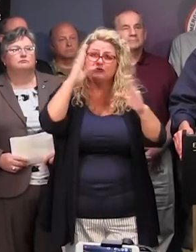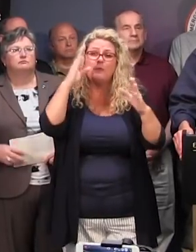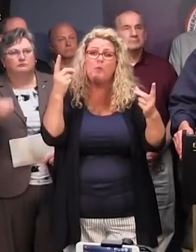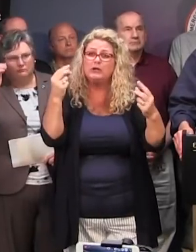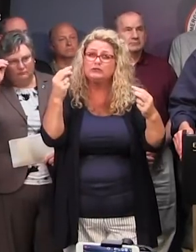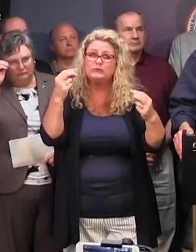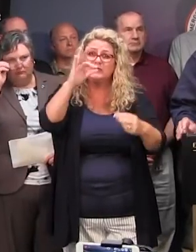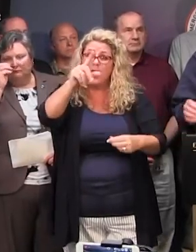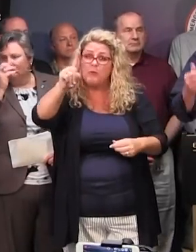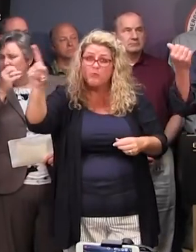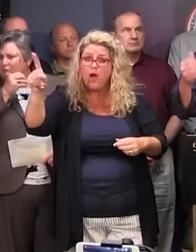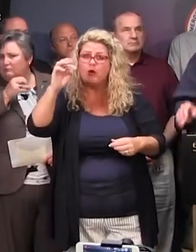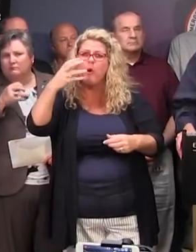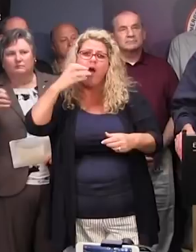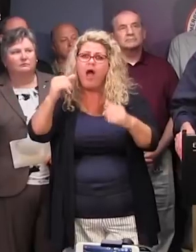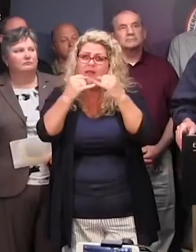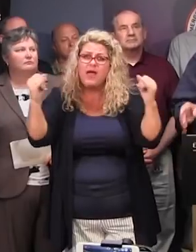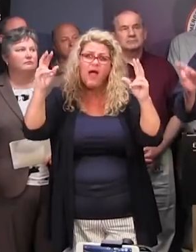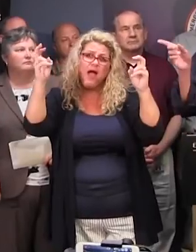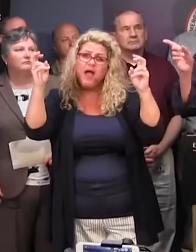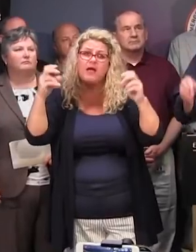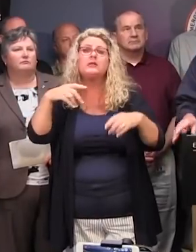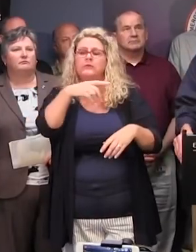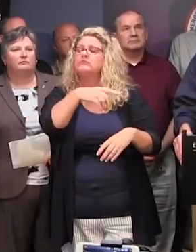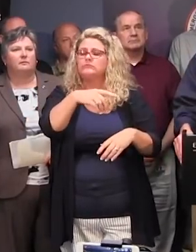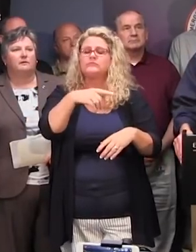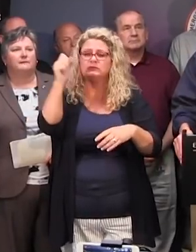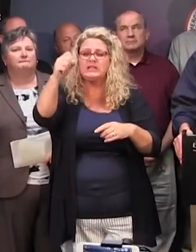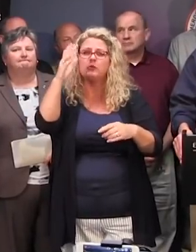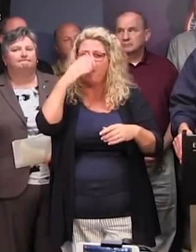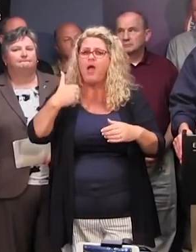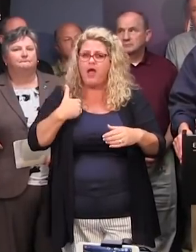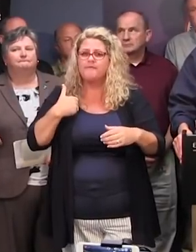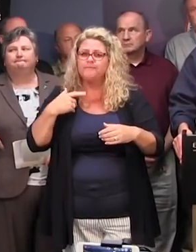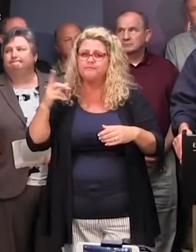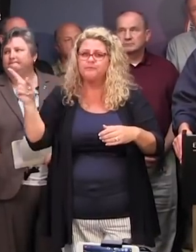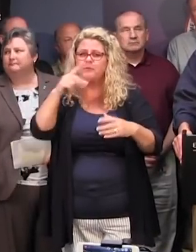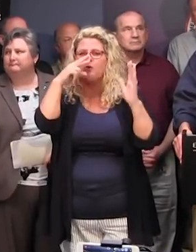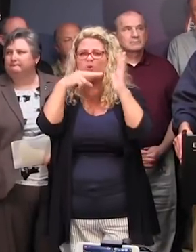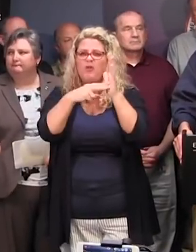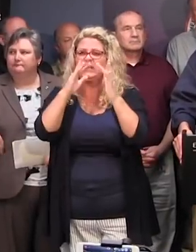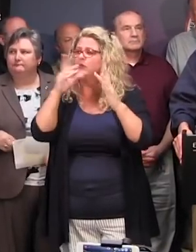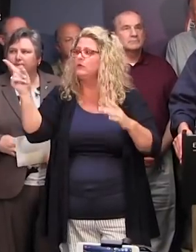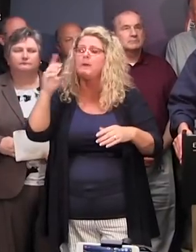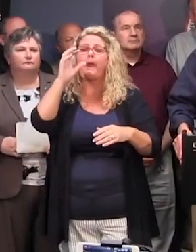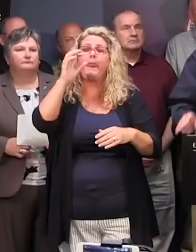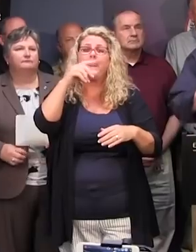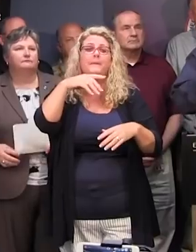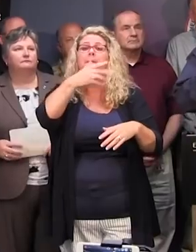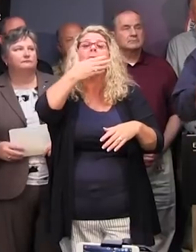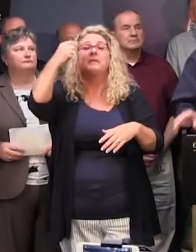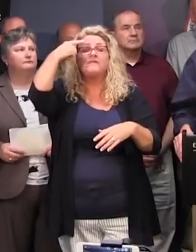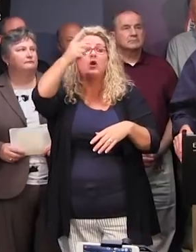hotlines? There are hotlines, and you've seen them. We can put it on the screen again. I would say write down a list.